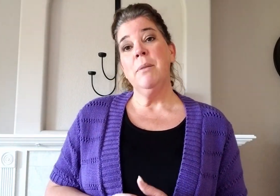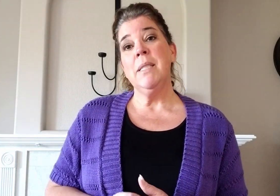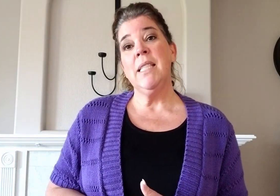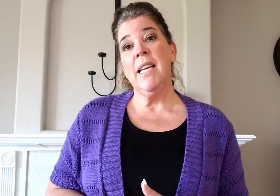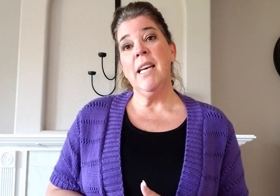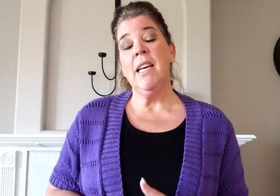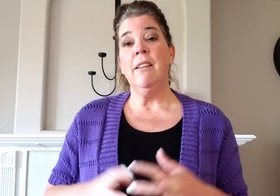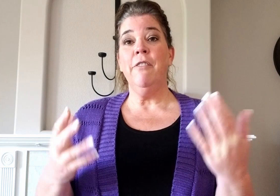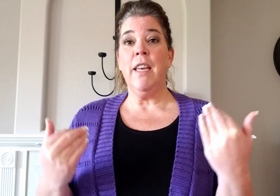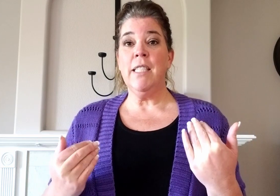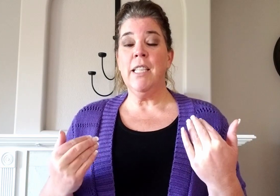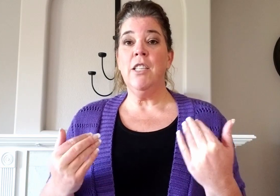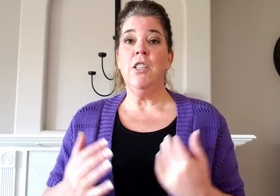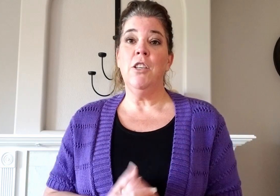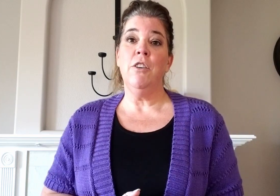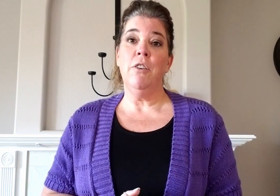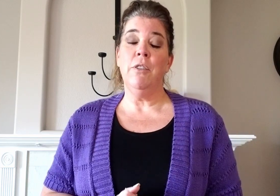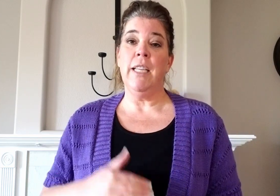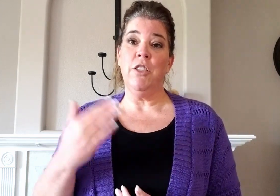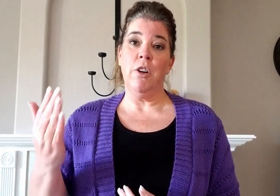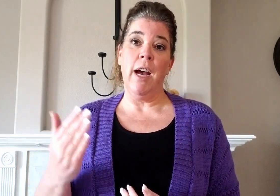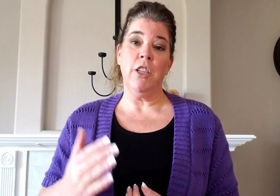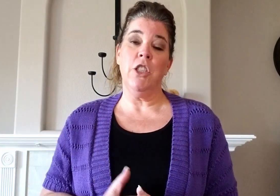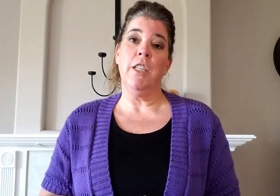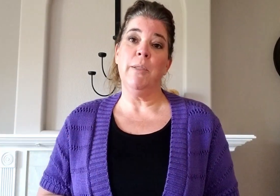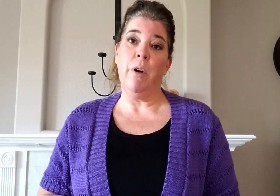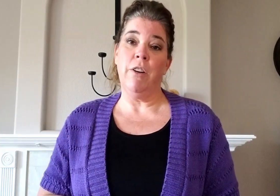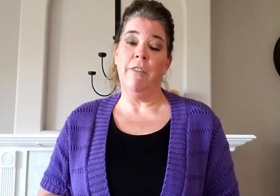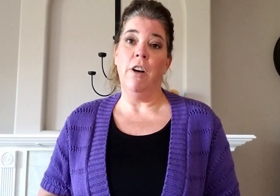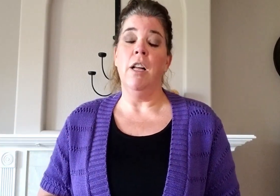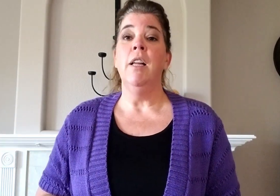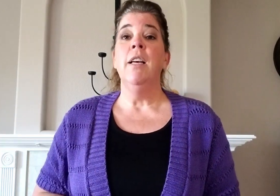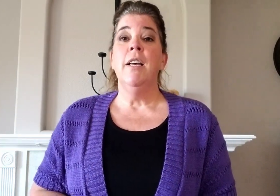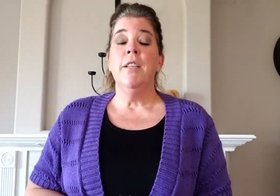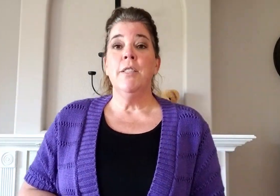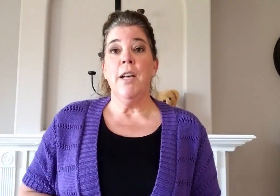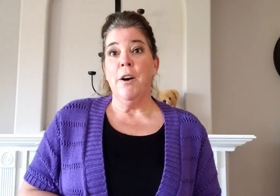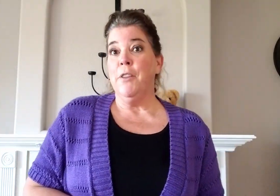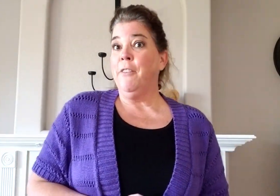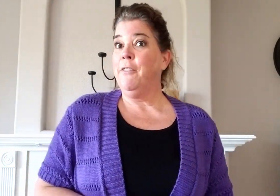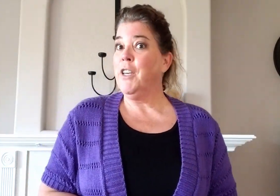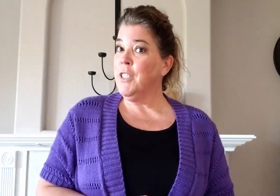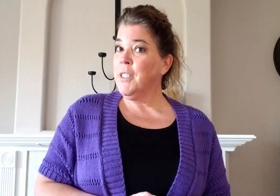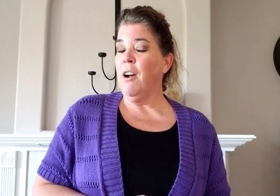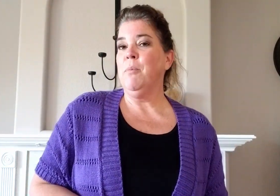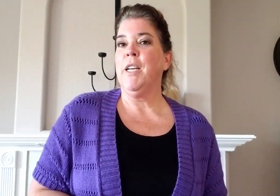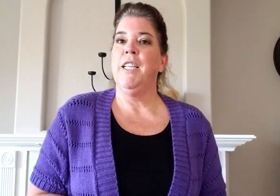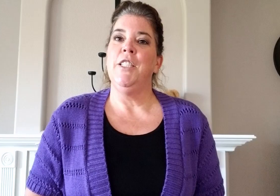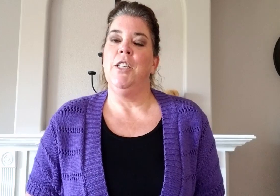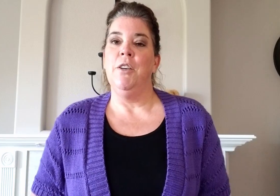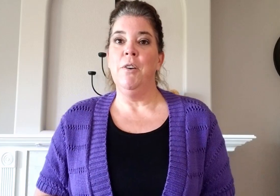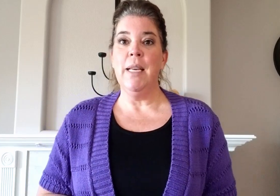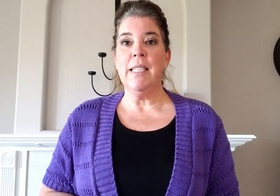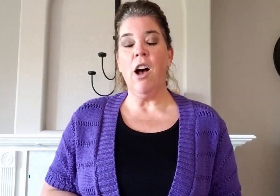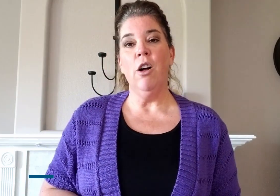them sit facing you. The interaction is wonderful. So the first song we're going to do is called